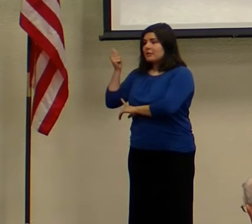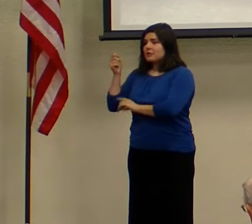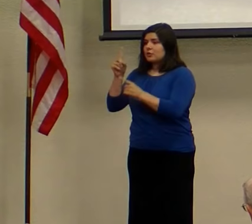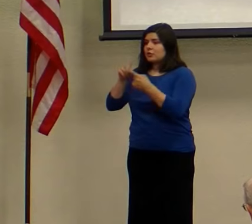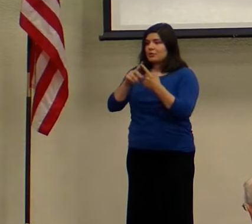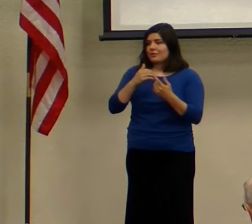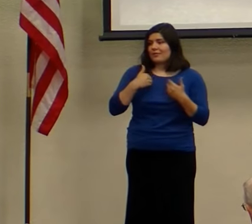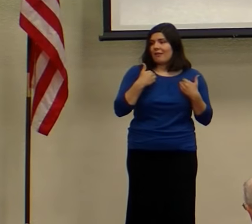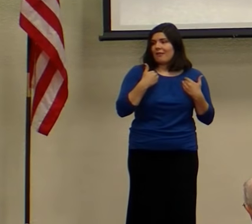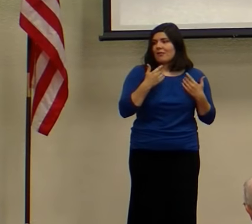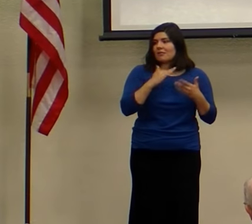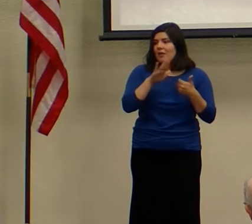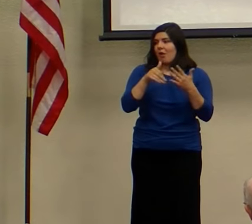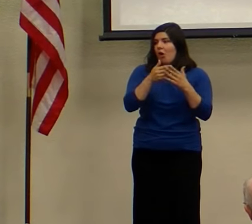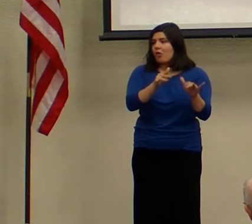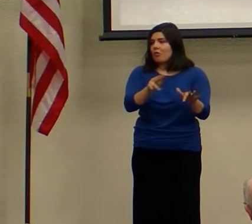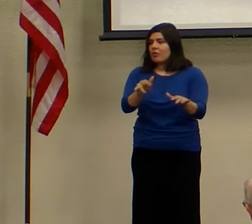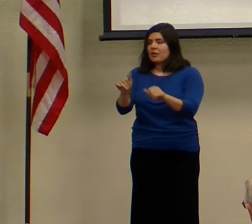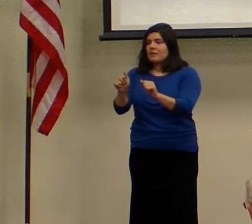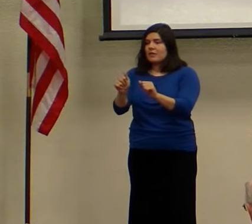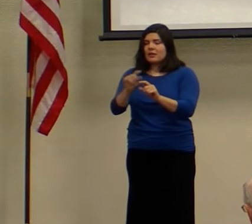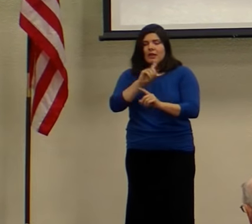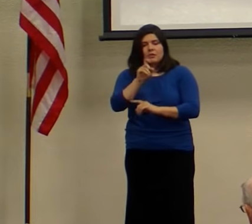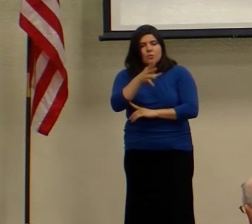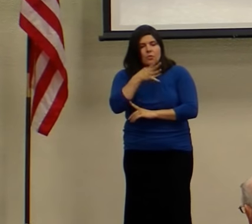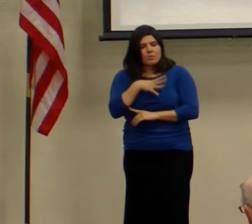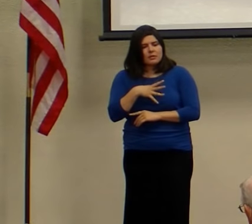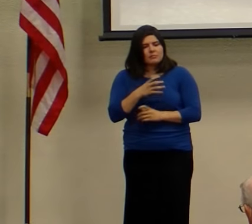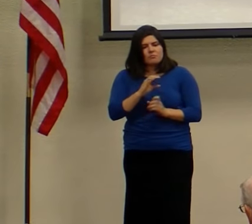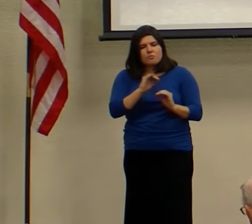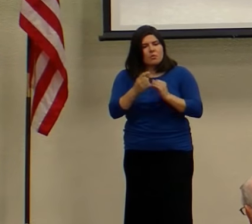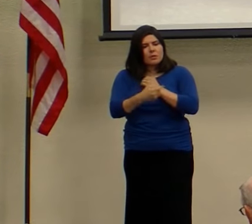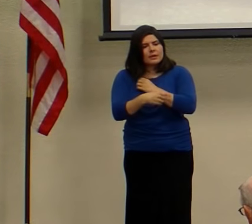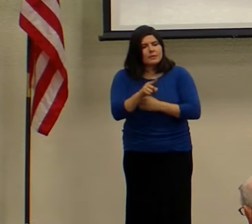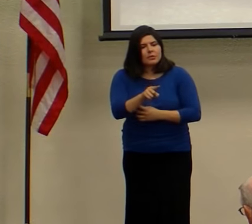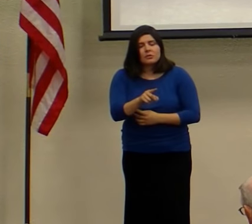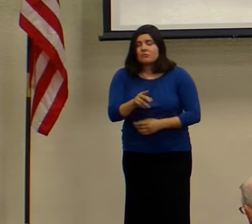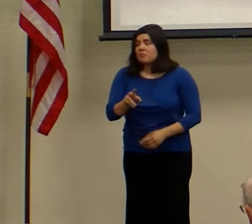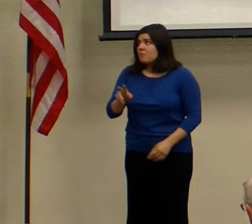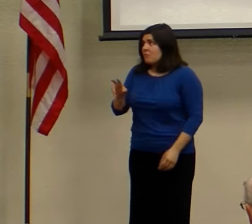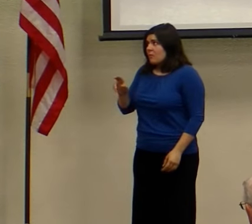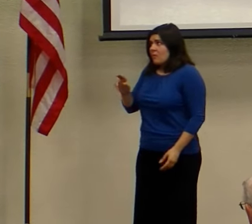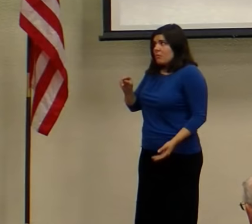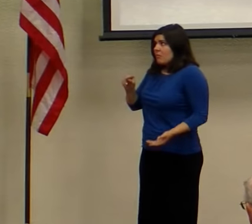And he asks the woman, has nobody condemned you? She said, no, Lord.